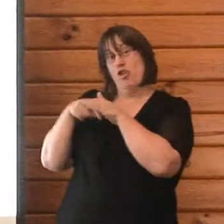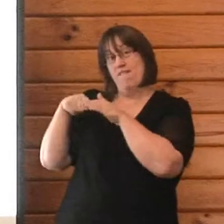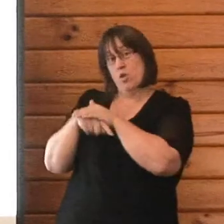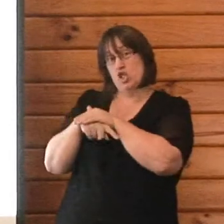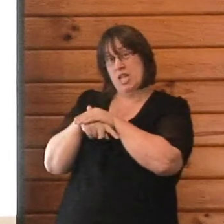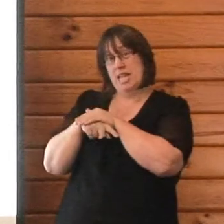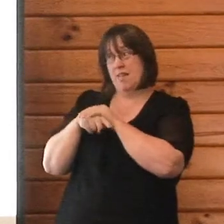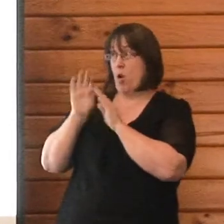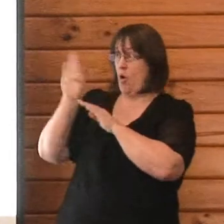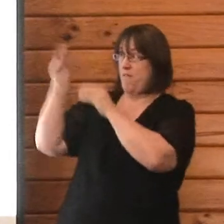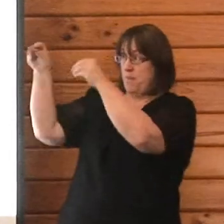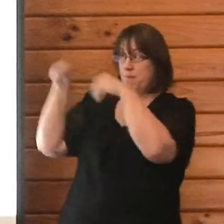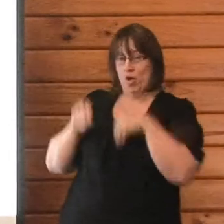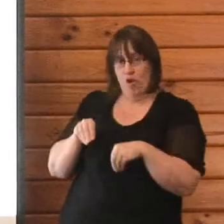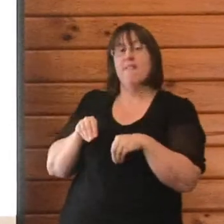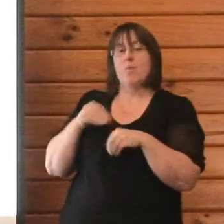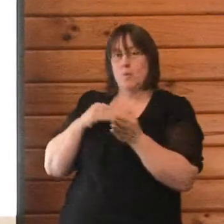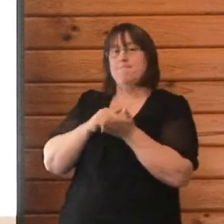a lot of community education and promotion.